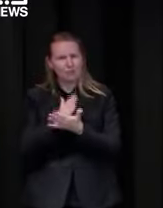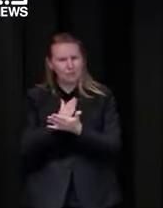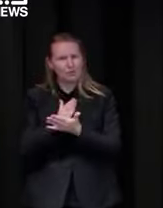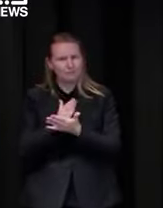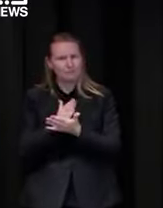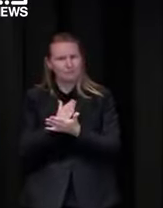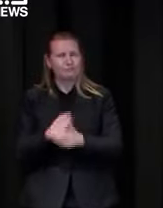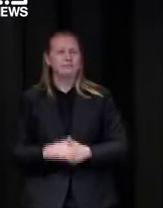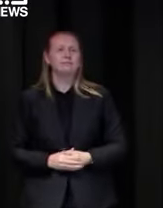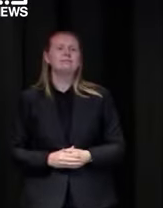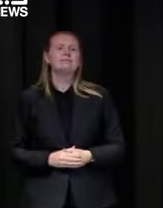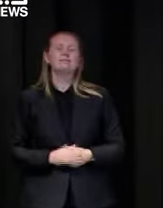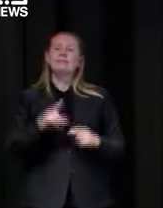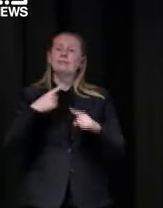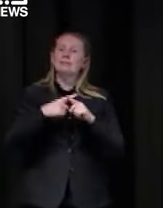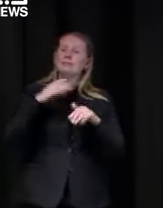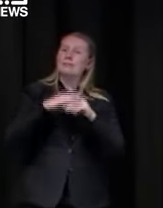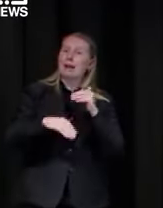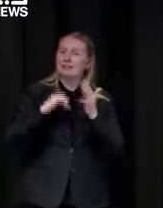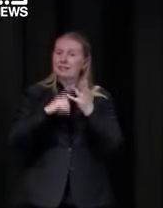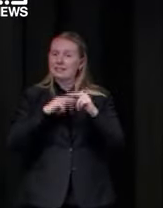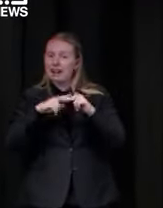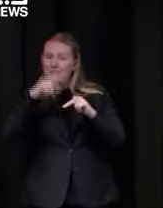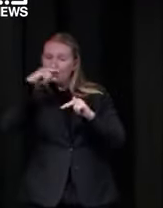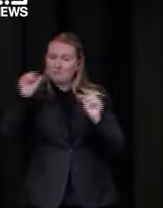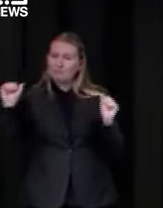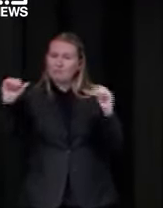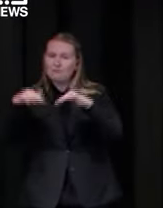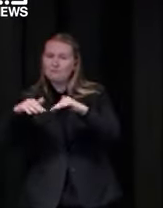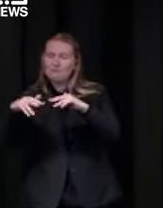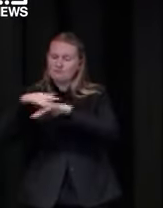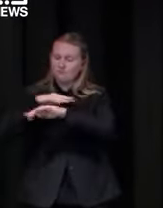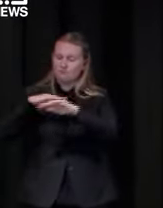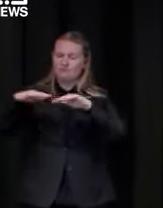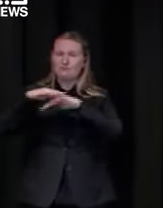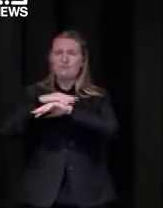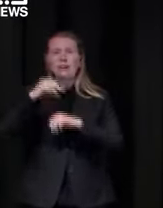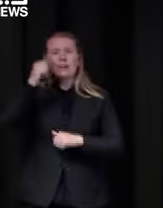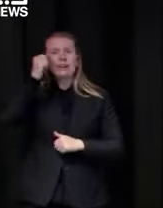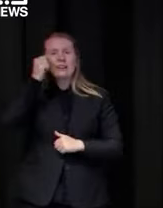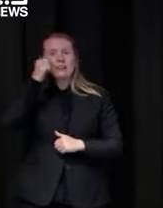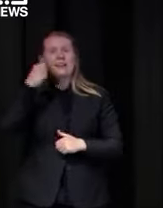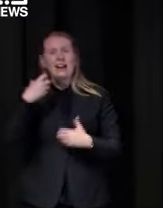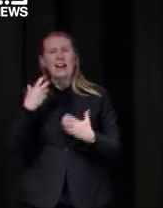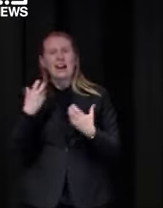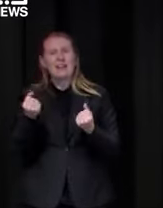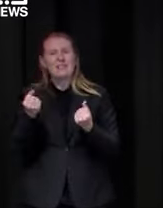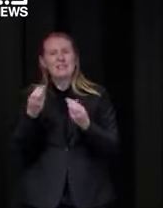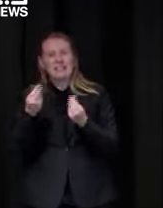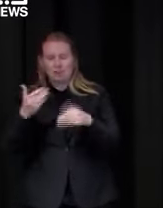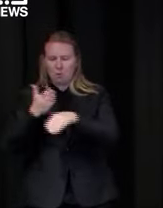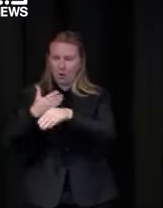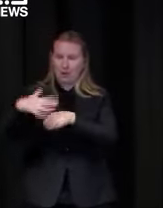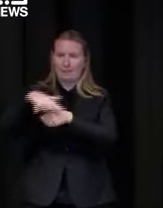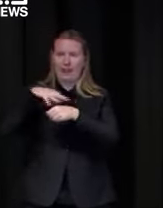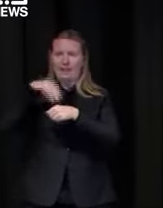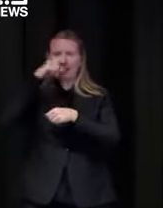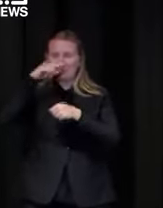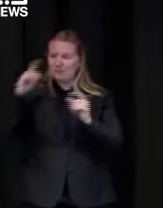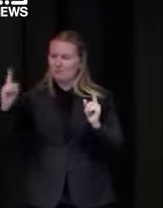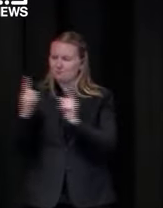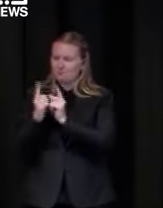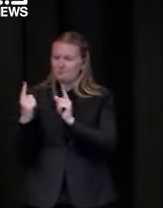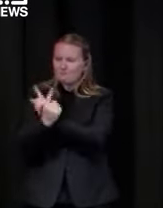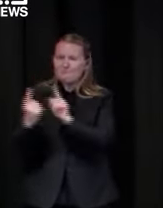we have a case where there are 10 now 10 staff cases in one workplace associated with a workplace gathering